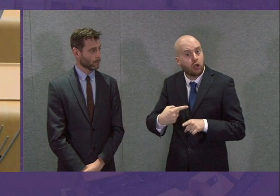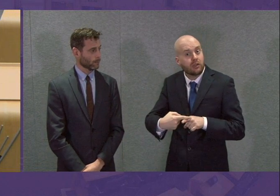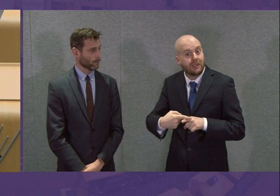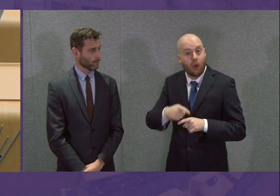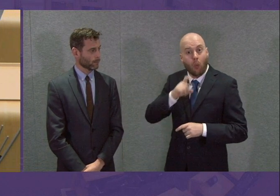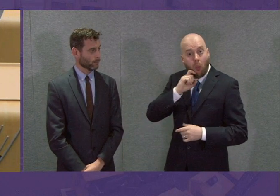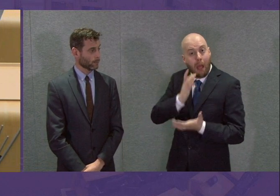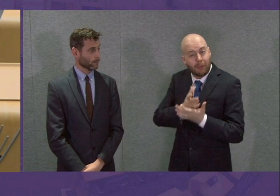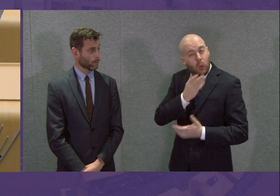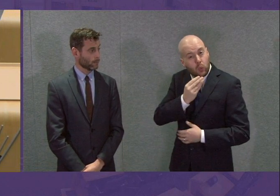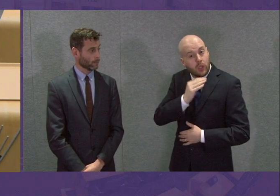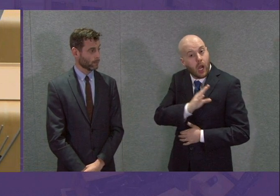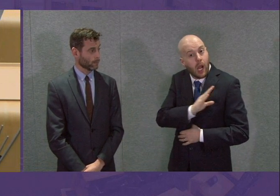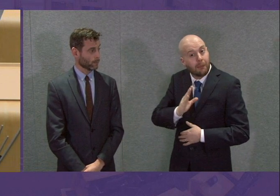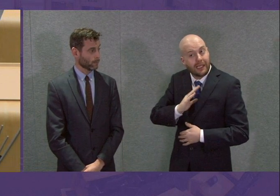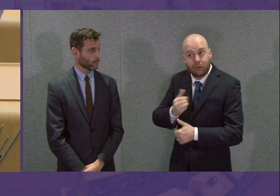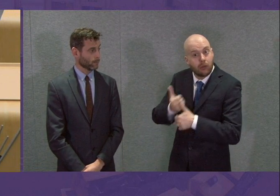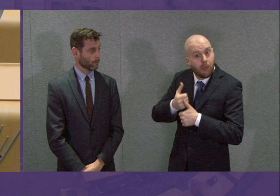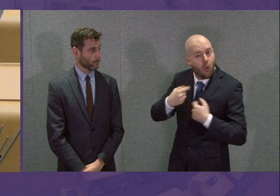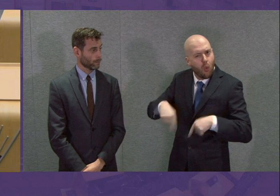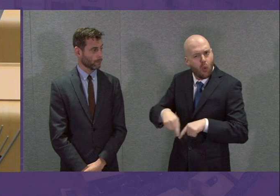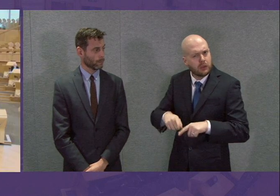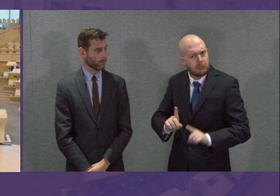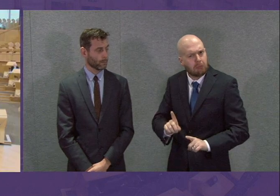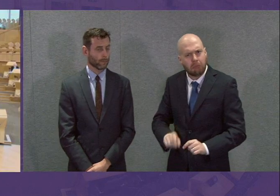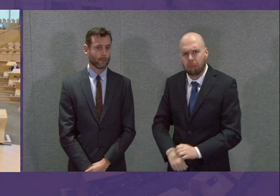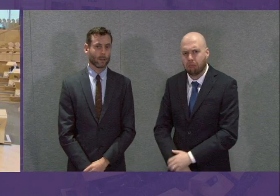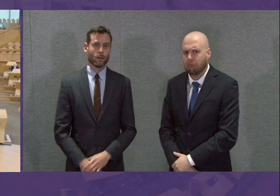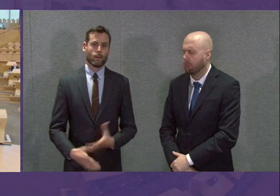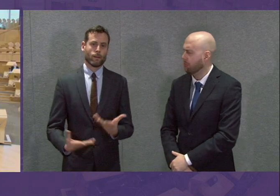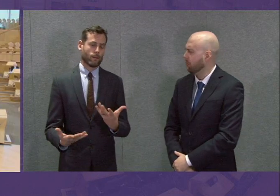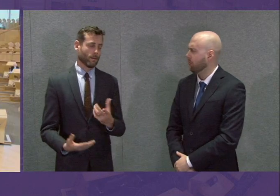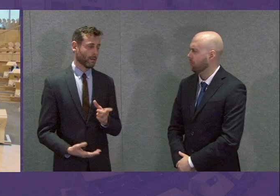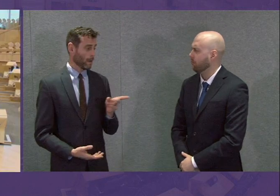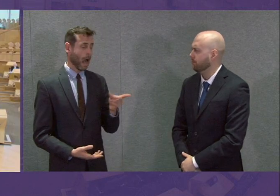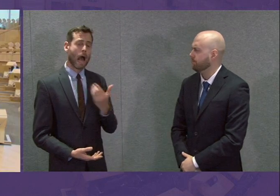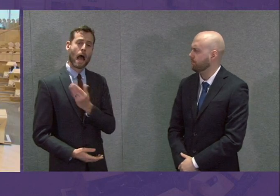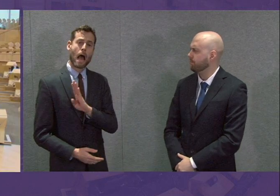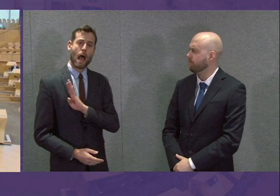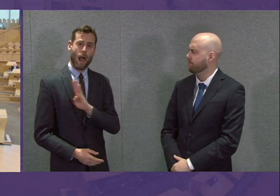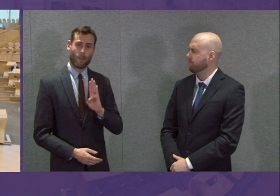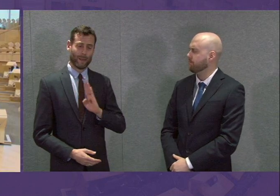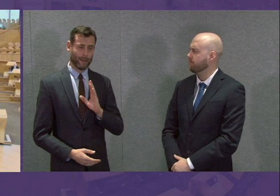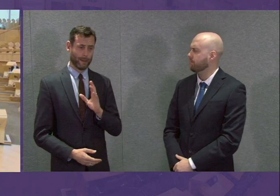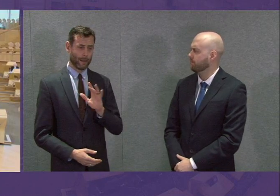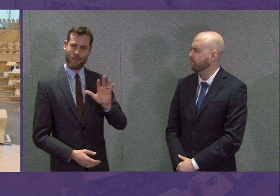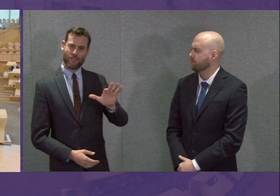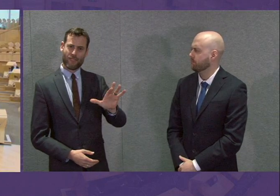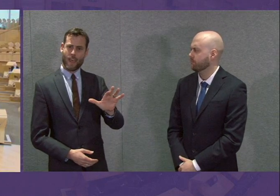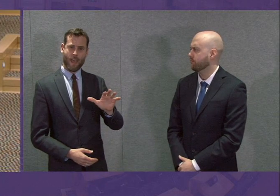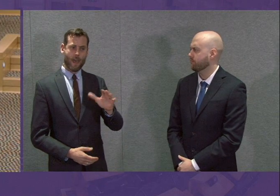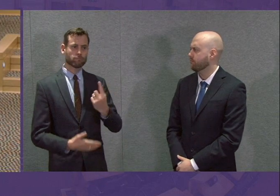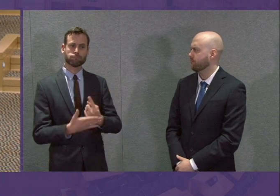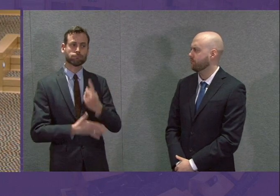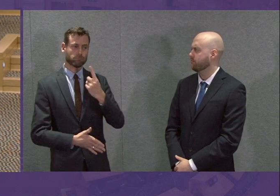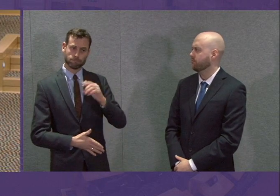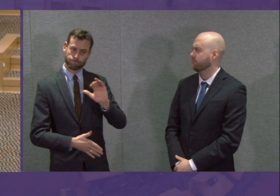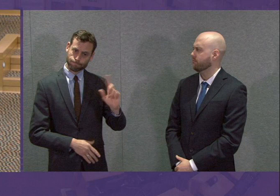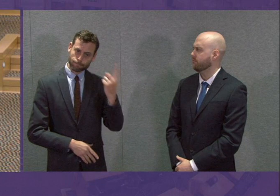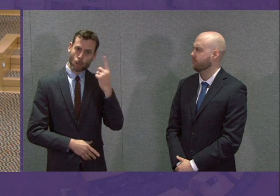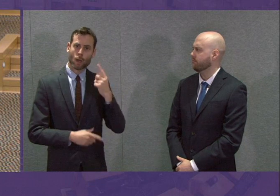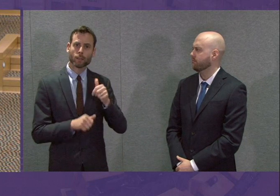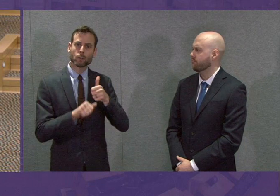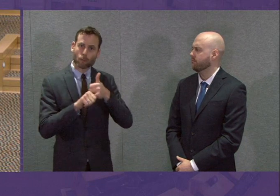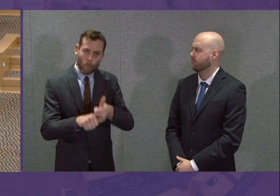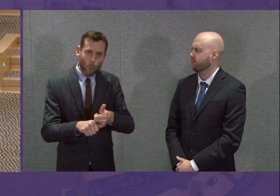during it? First Minister Well, the Army is often there to provide support when we need it during previous terrorist